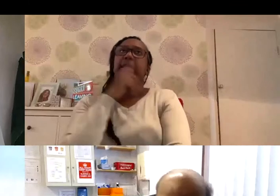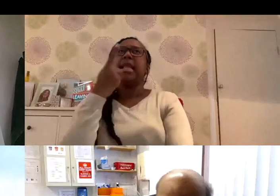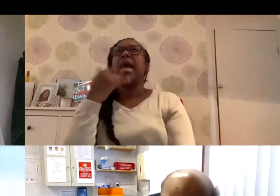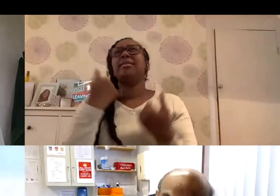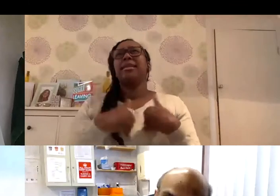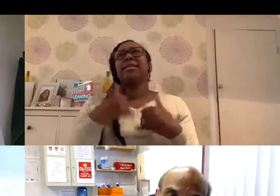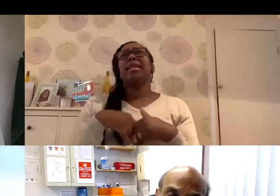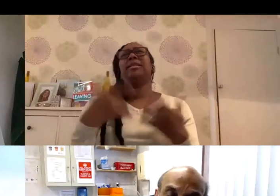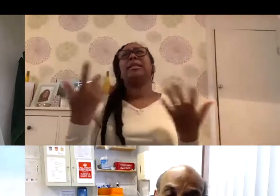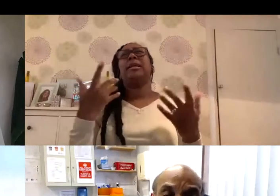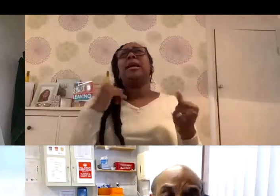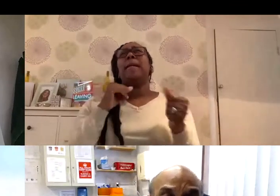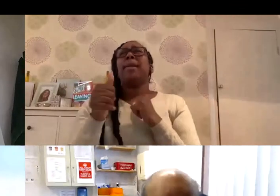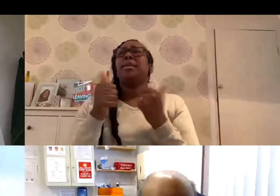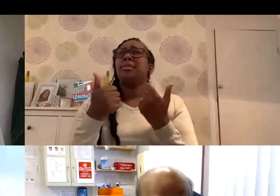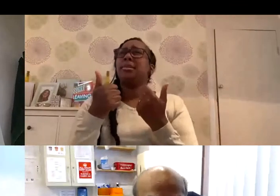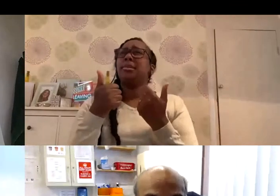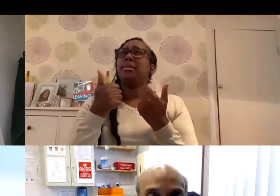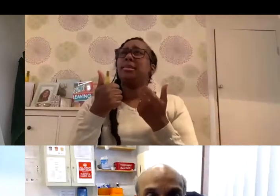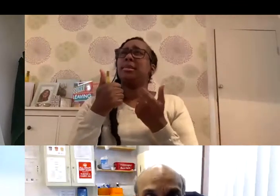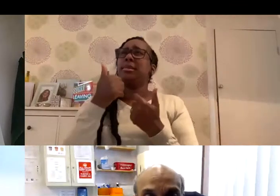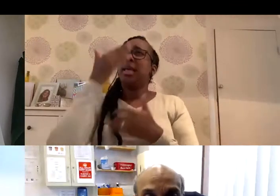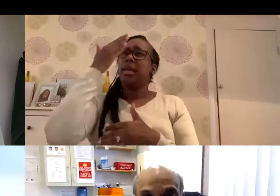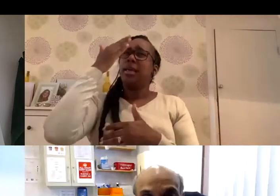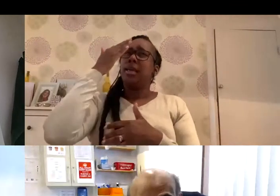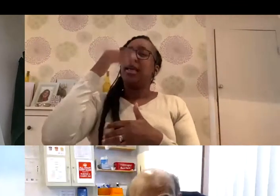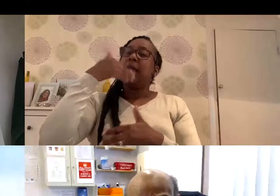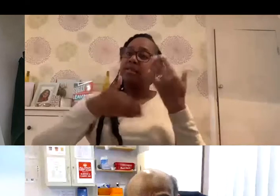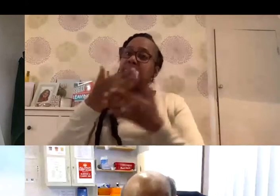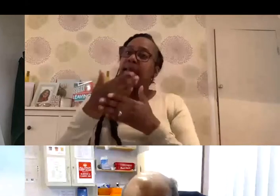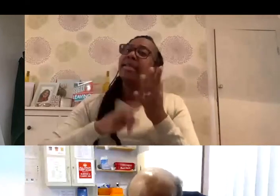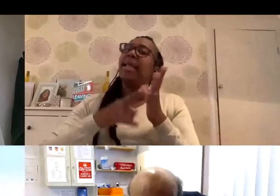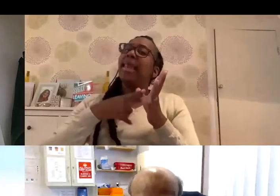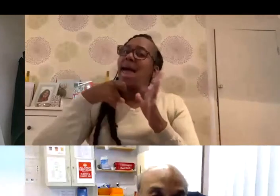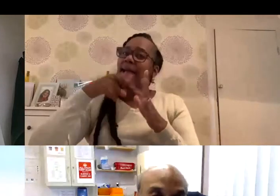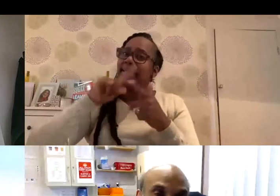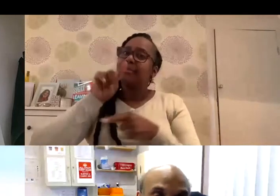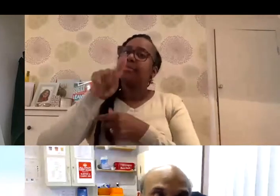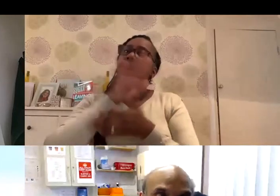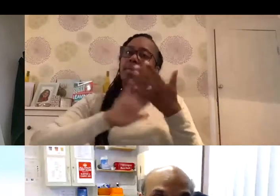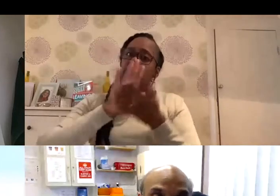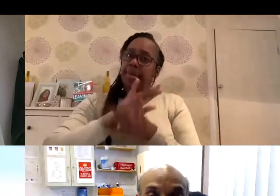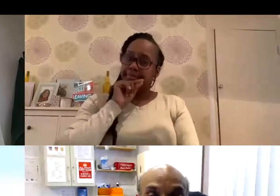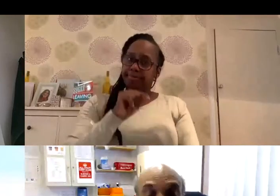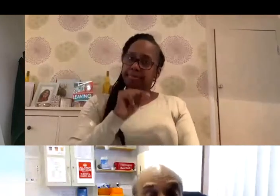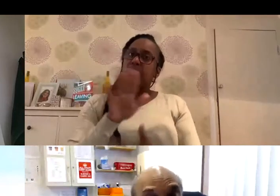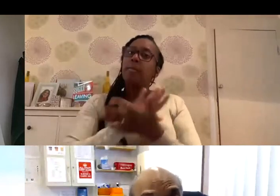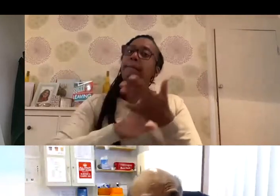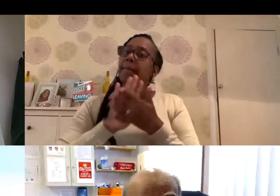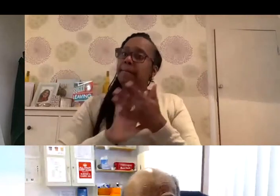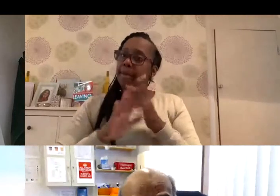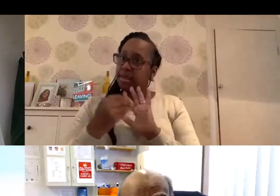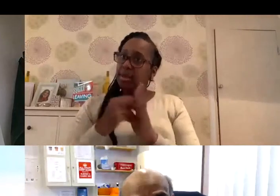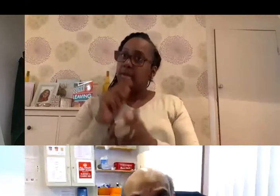it's best explained it by understanding the lag period, I call it. So there's something called the incubation period, which means that you